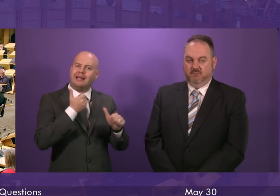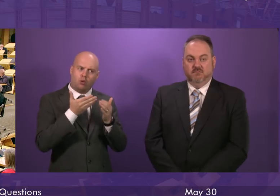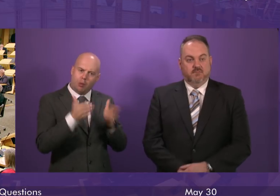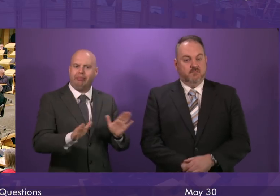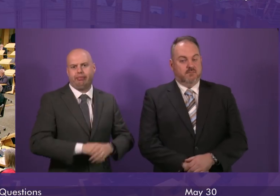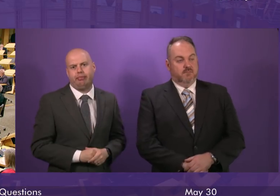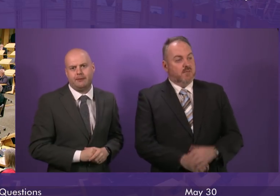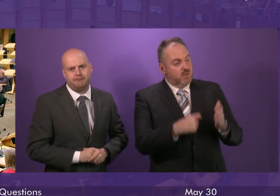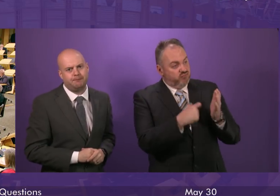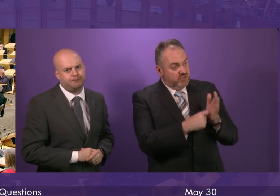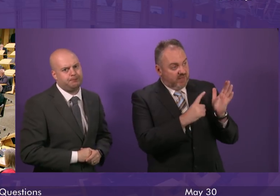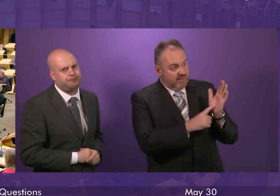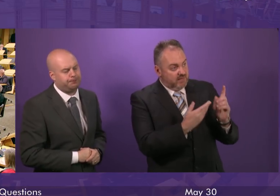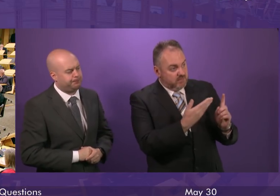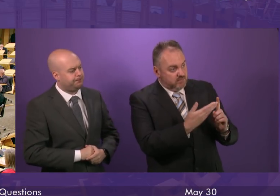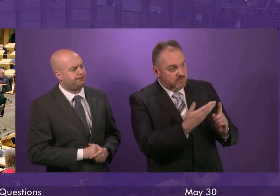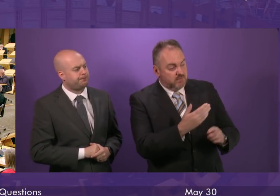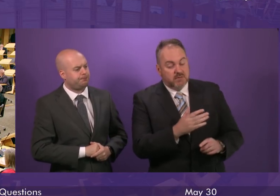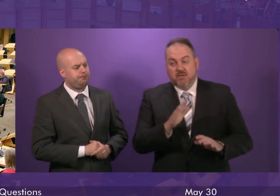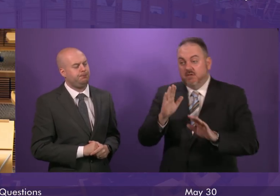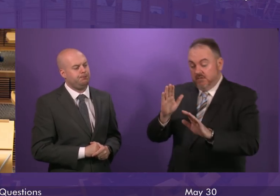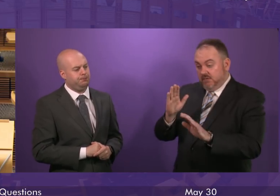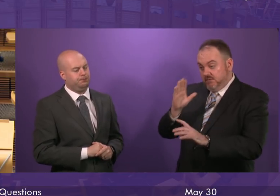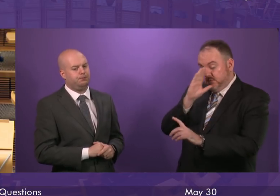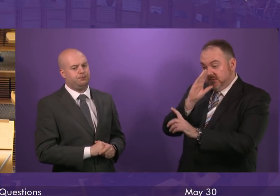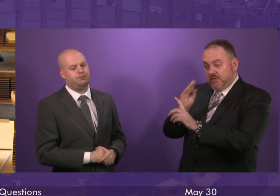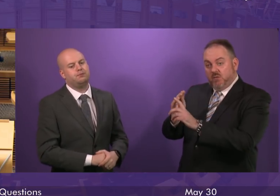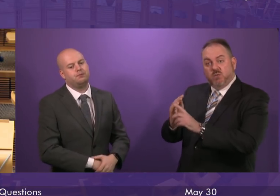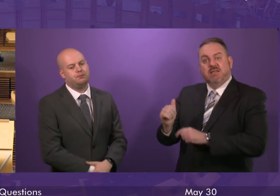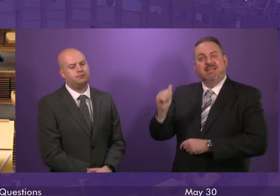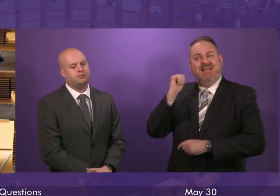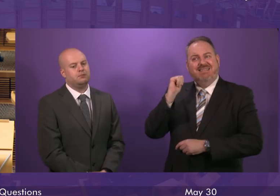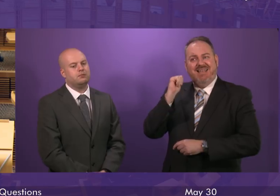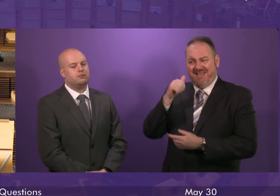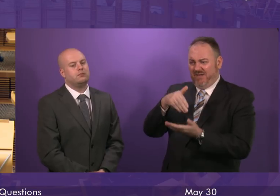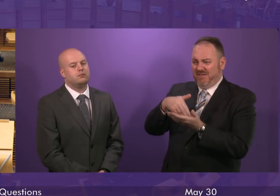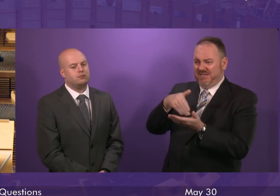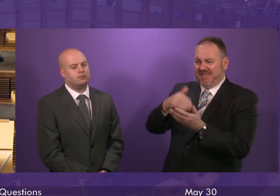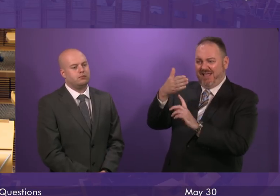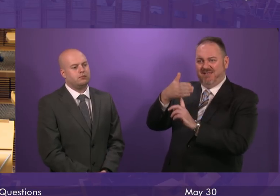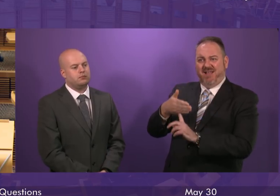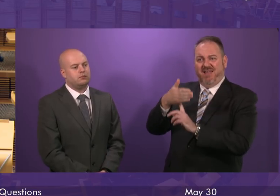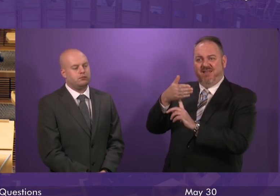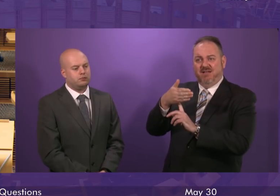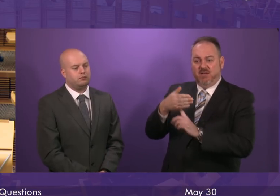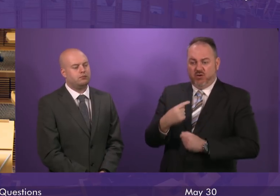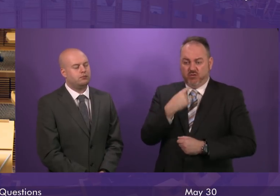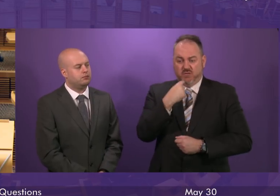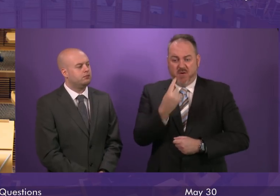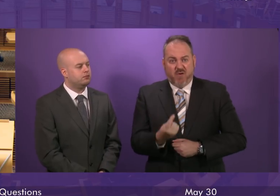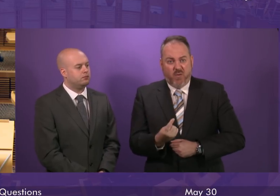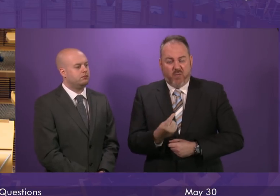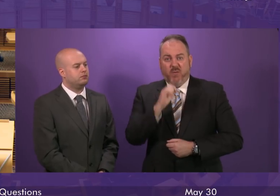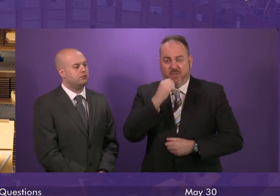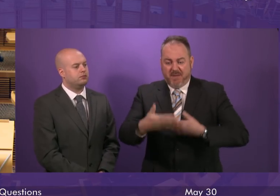Richard Leonard. Well, let me recap. Yesterday, a for sale sign. Tomorrow, more workers served with